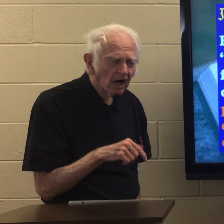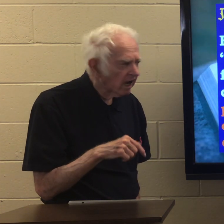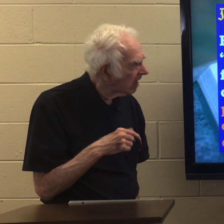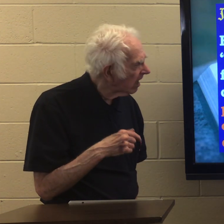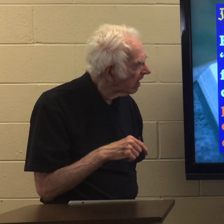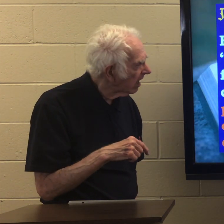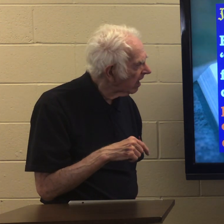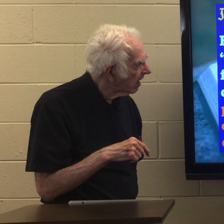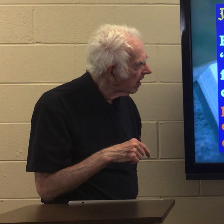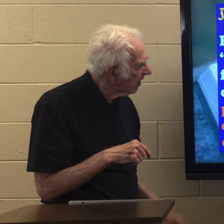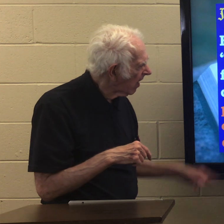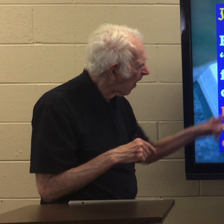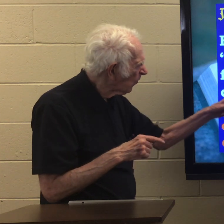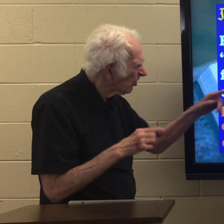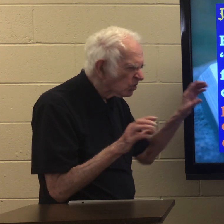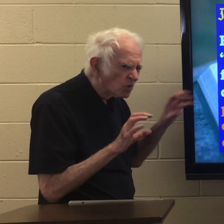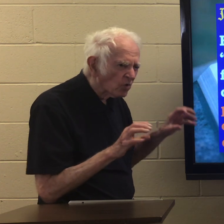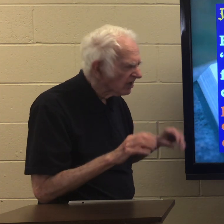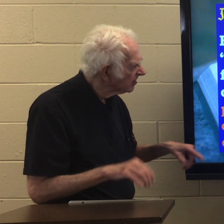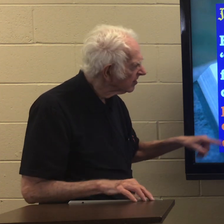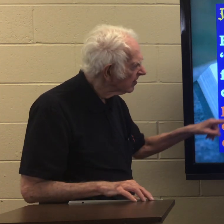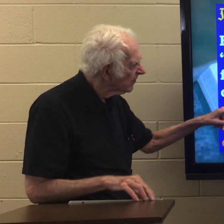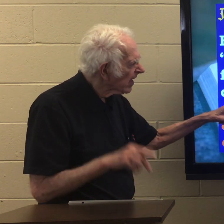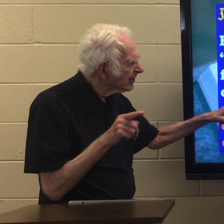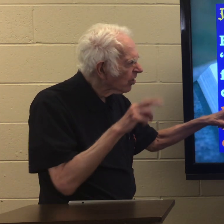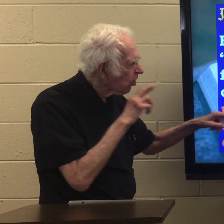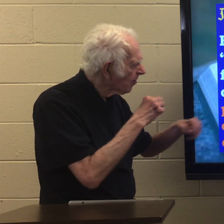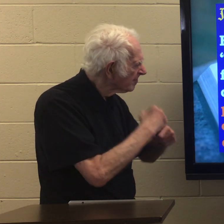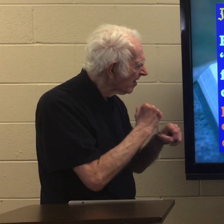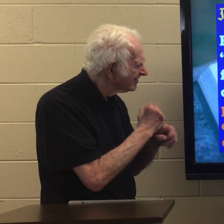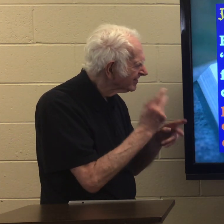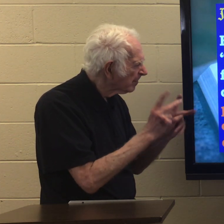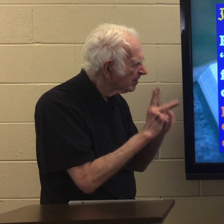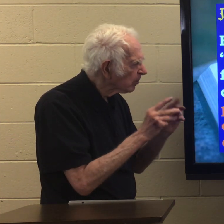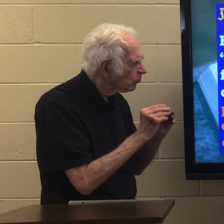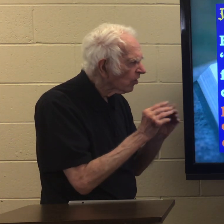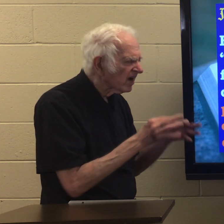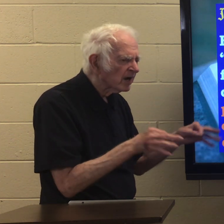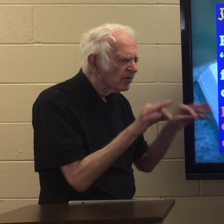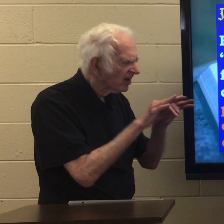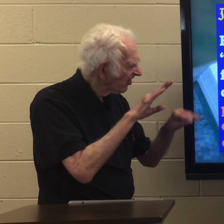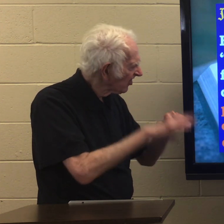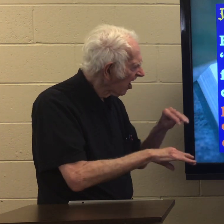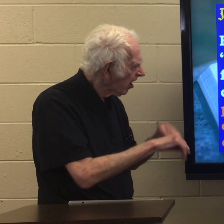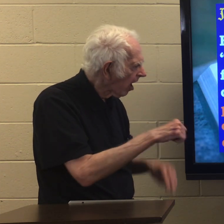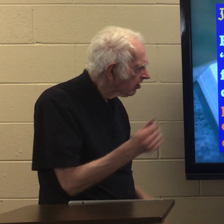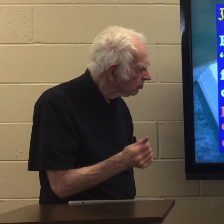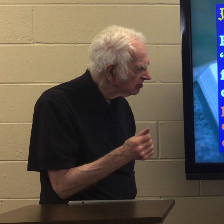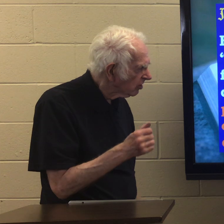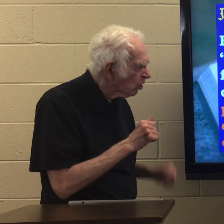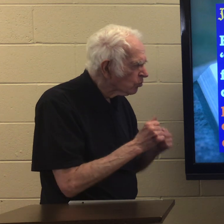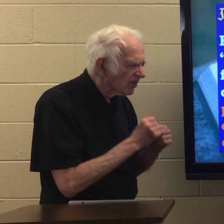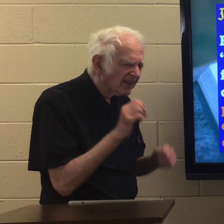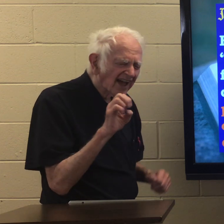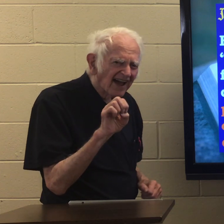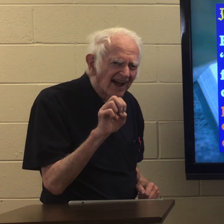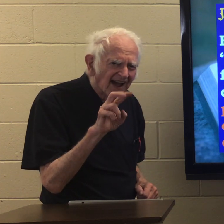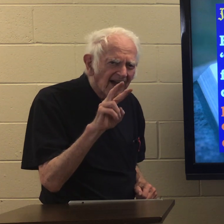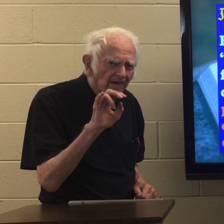Wow what are you doing? you're making some people more important than others. With evil